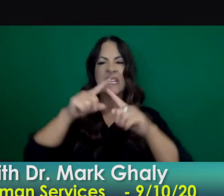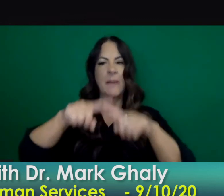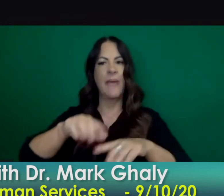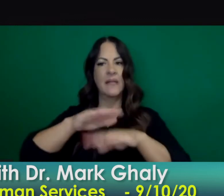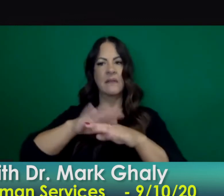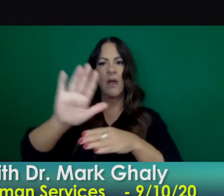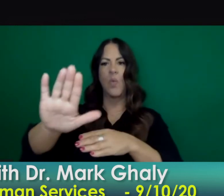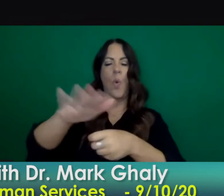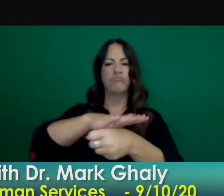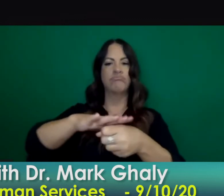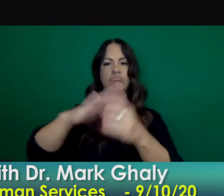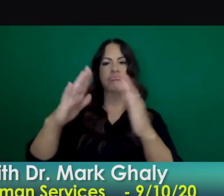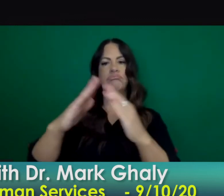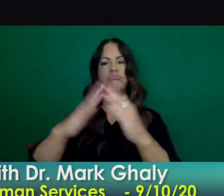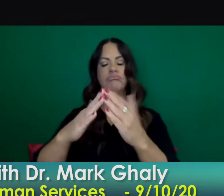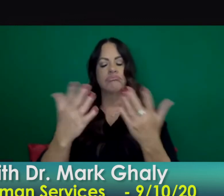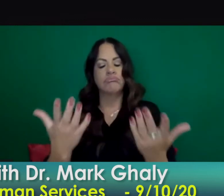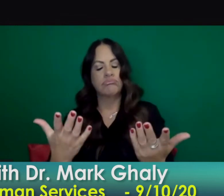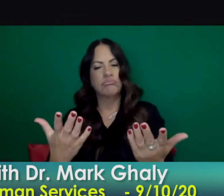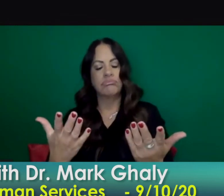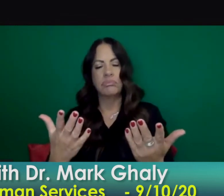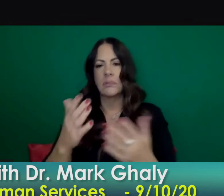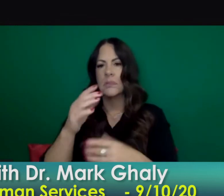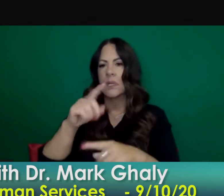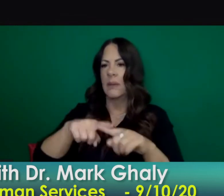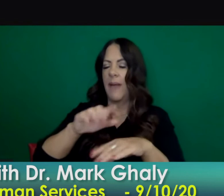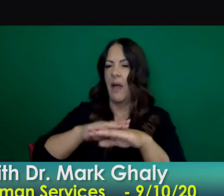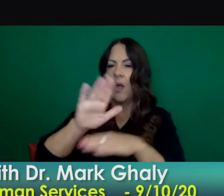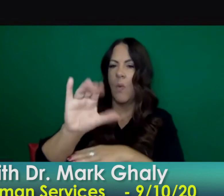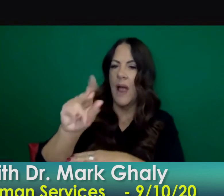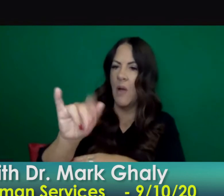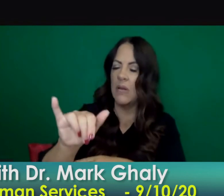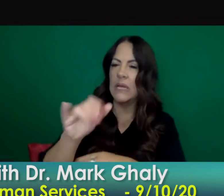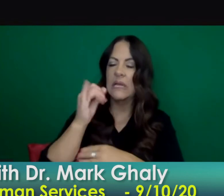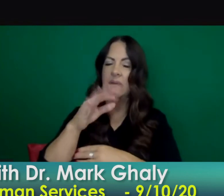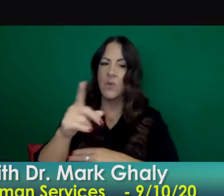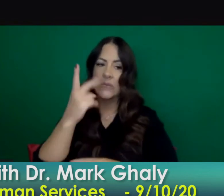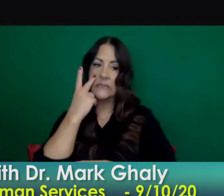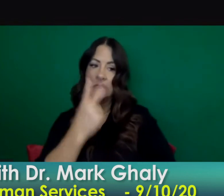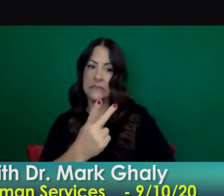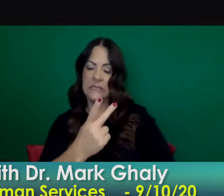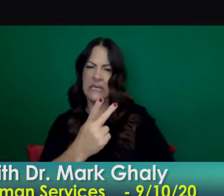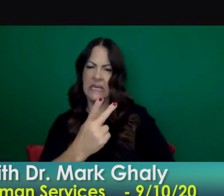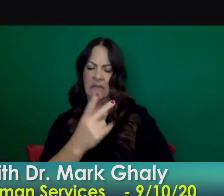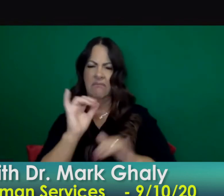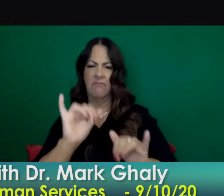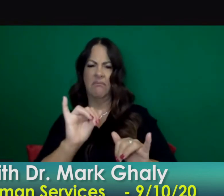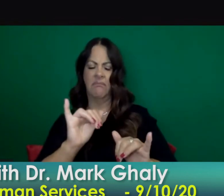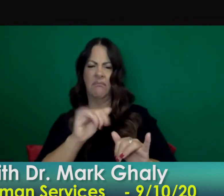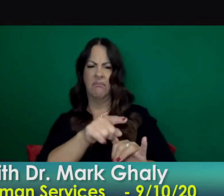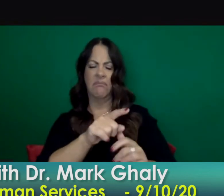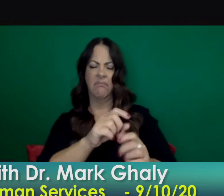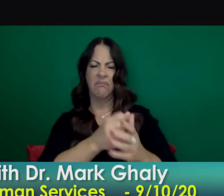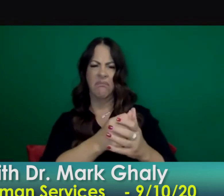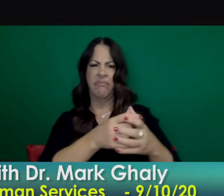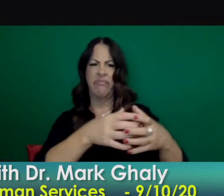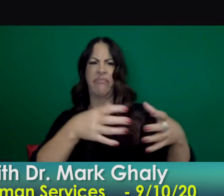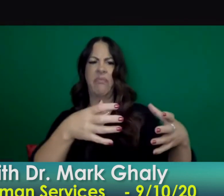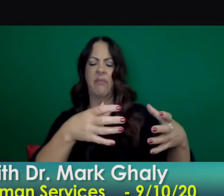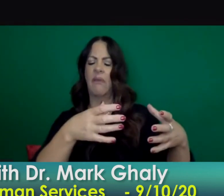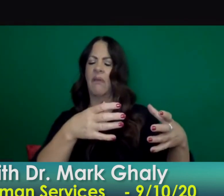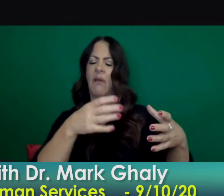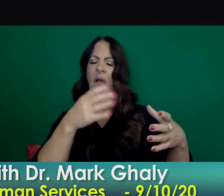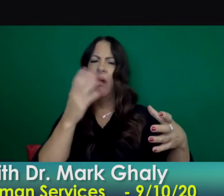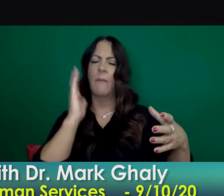driven a county to see an uptick and understand how that's been managed because our entire commitment is not just slow